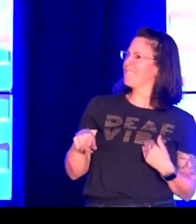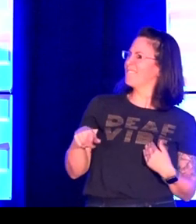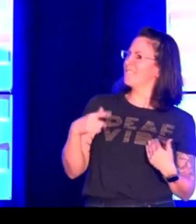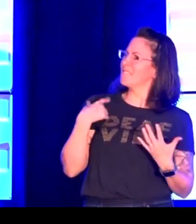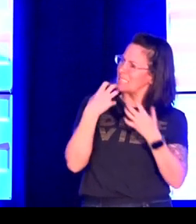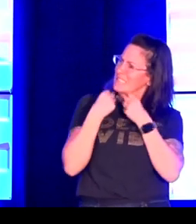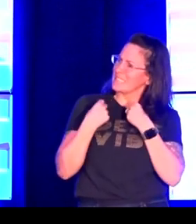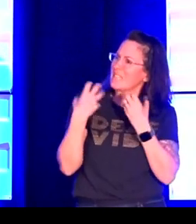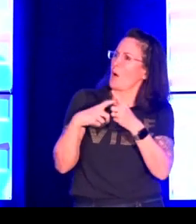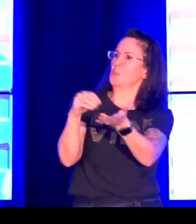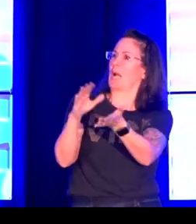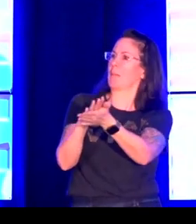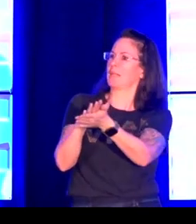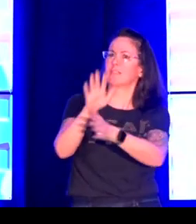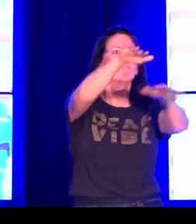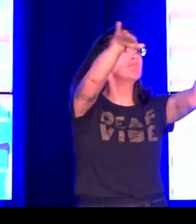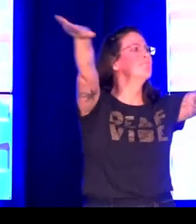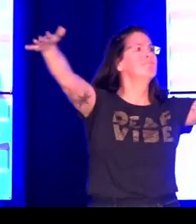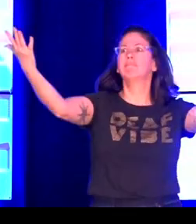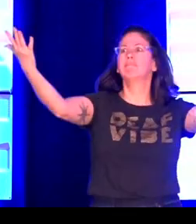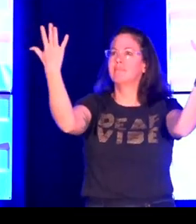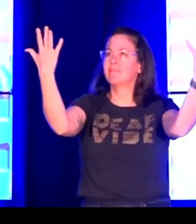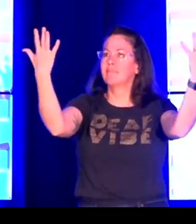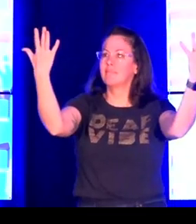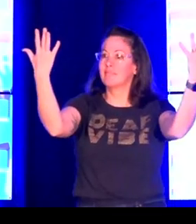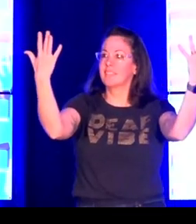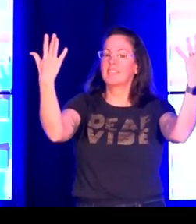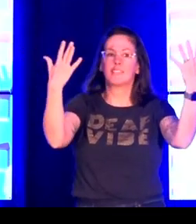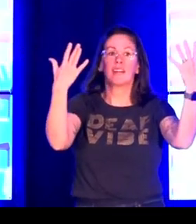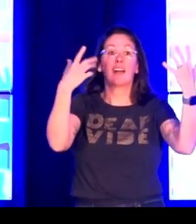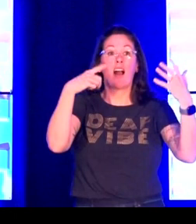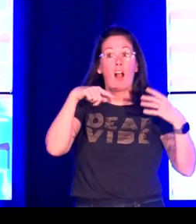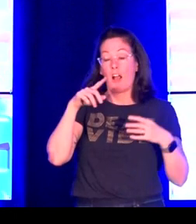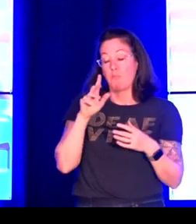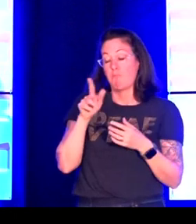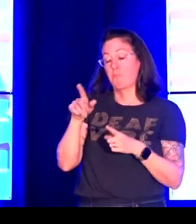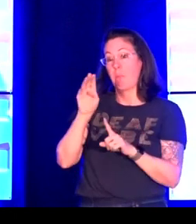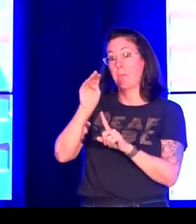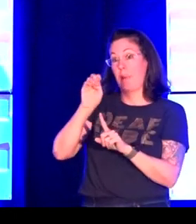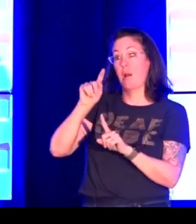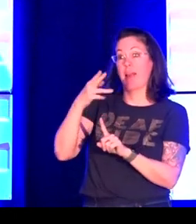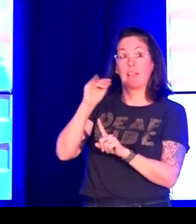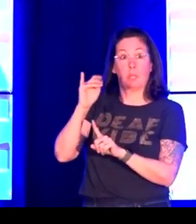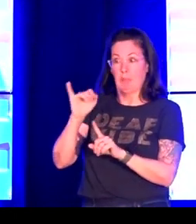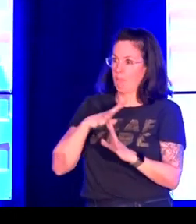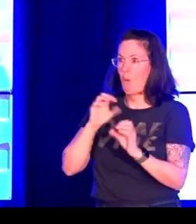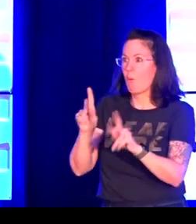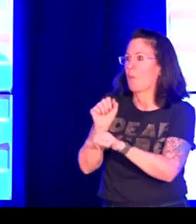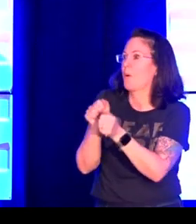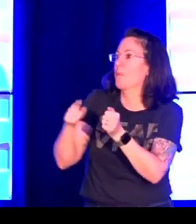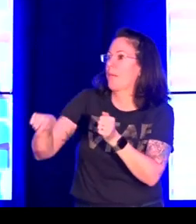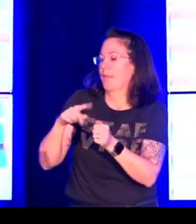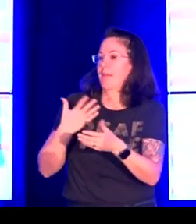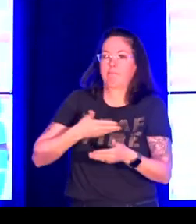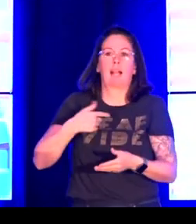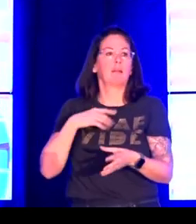recognized how different their way of signing is than most of the country and they spearheaded an effort